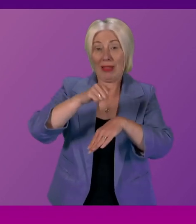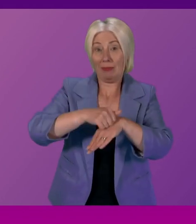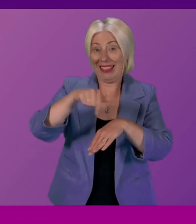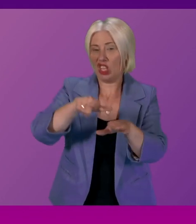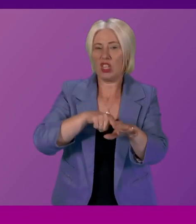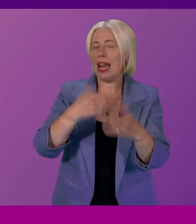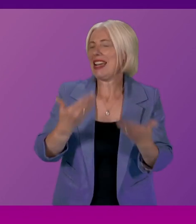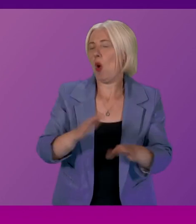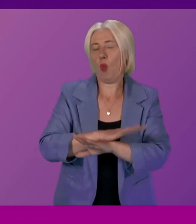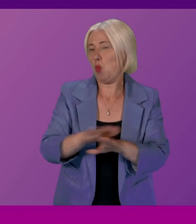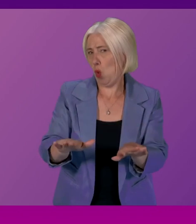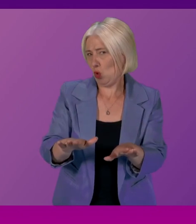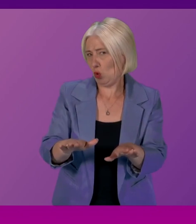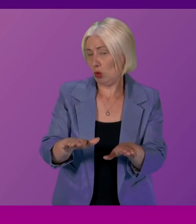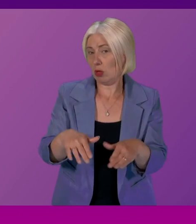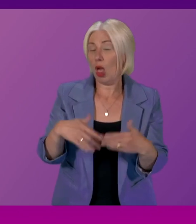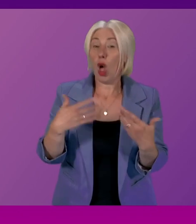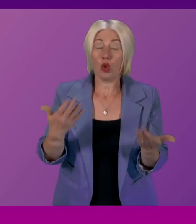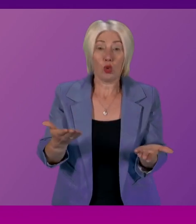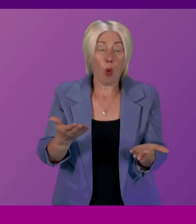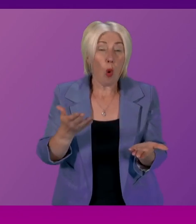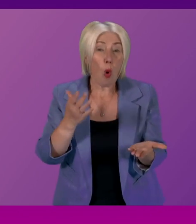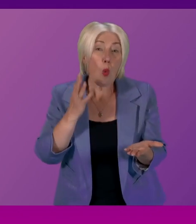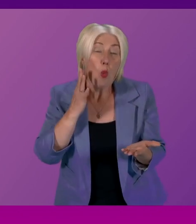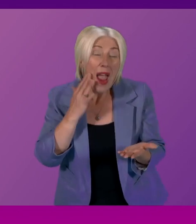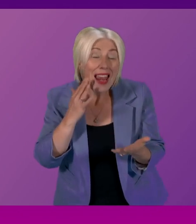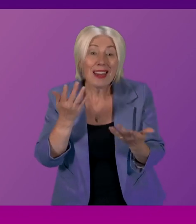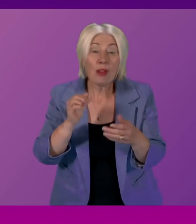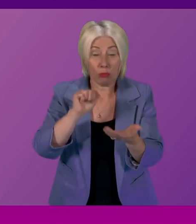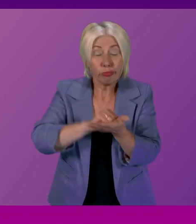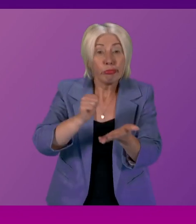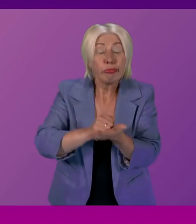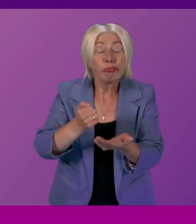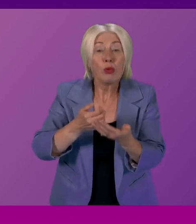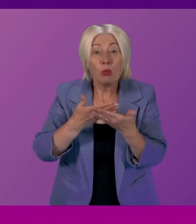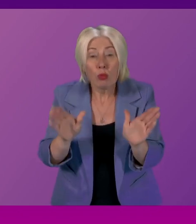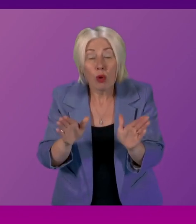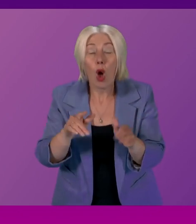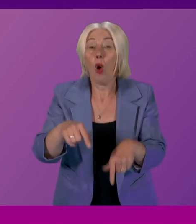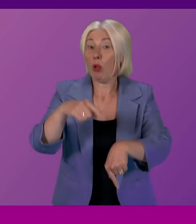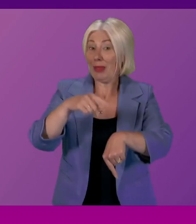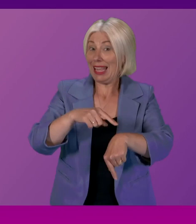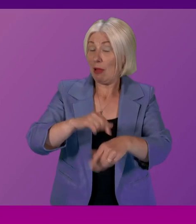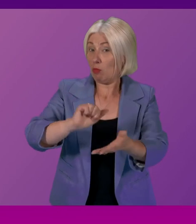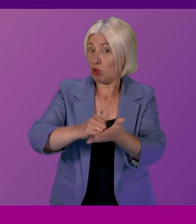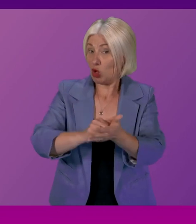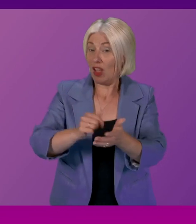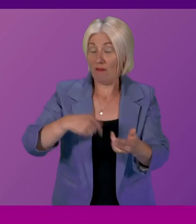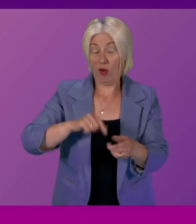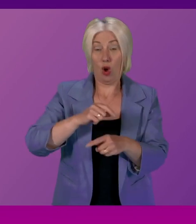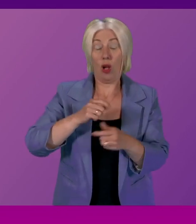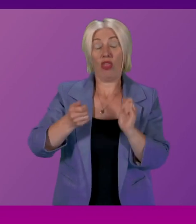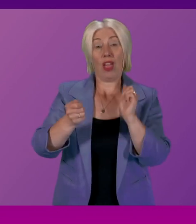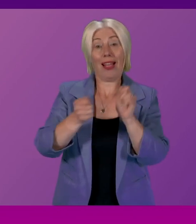So my question to you is, when will it be produced? And will it be produced in time to allow the Climate Change Committee to have